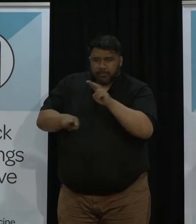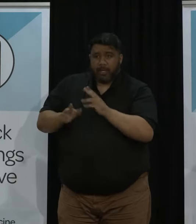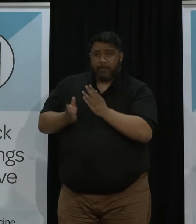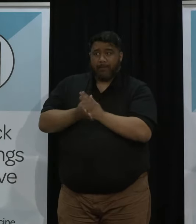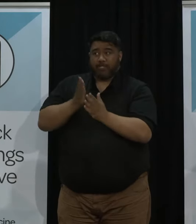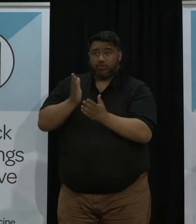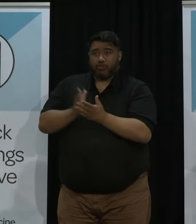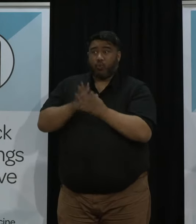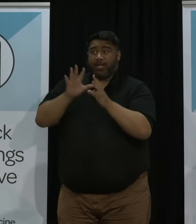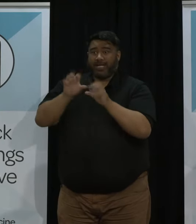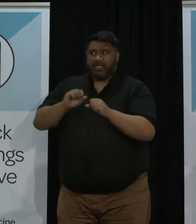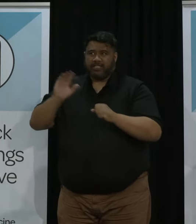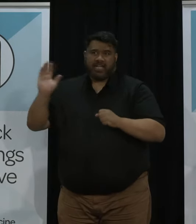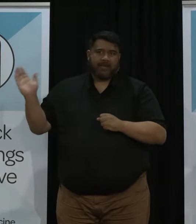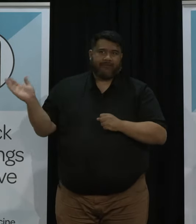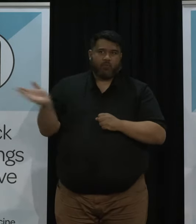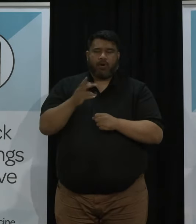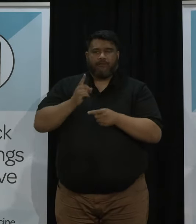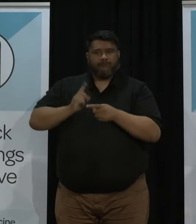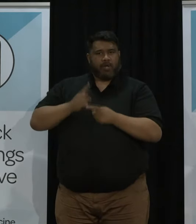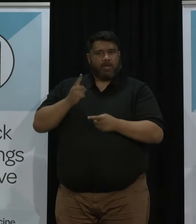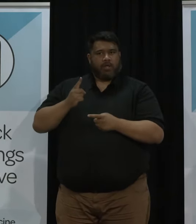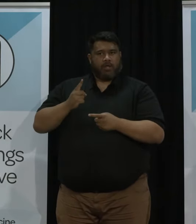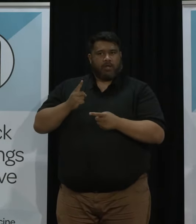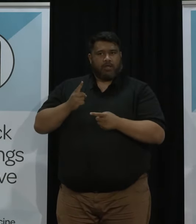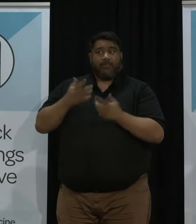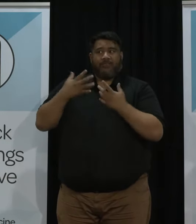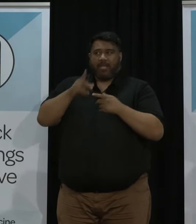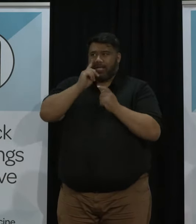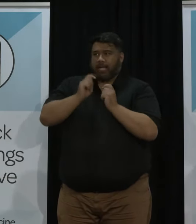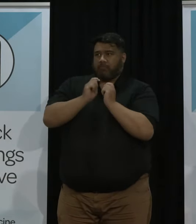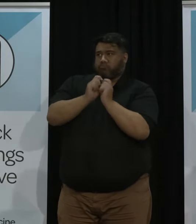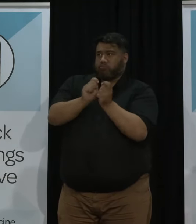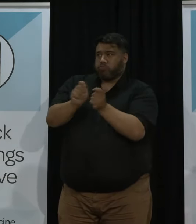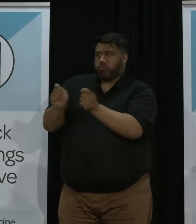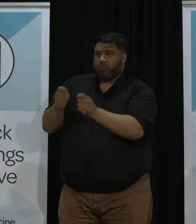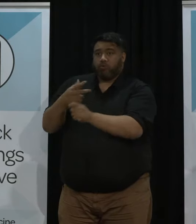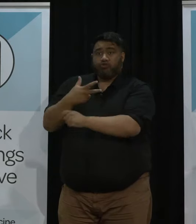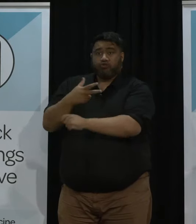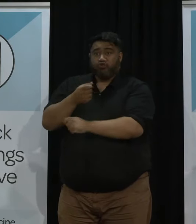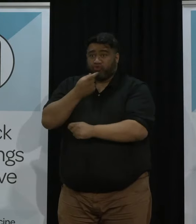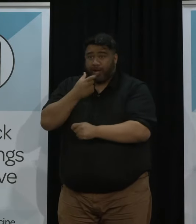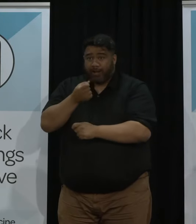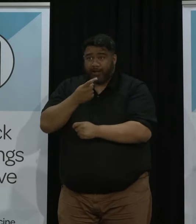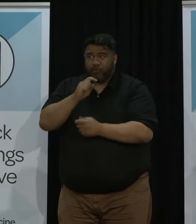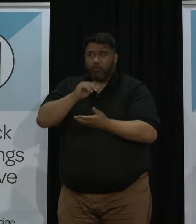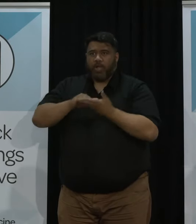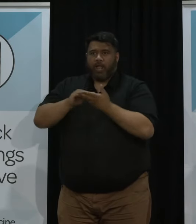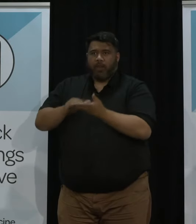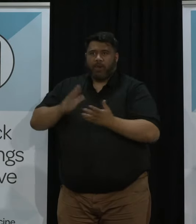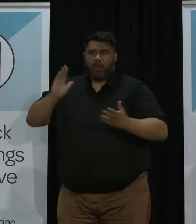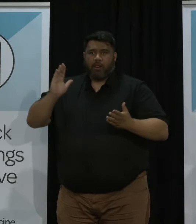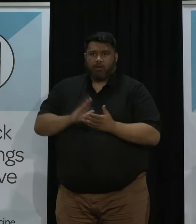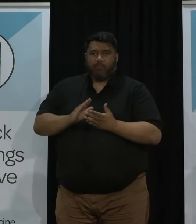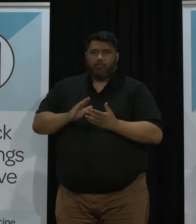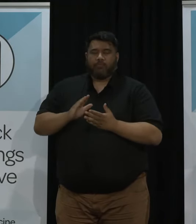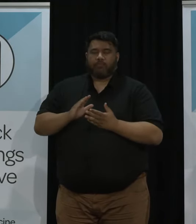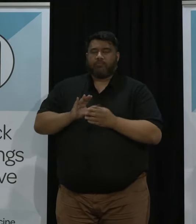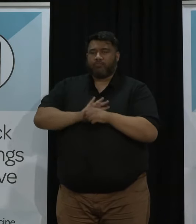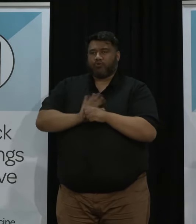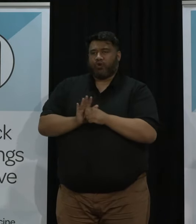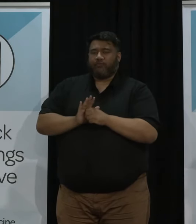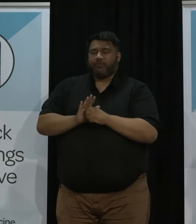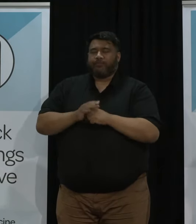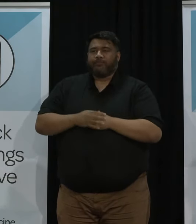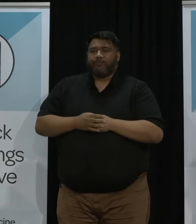people in a timely way So these drugs can really have their full benefit But of course preventing people from getting COVID in the first